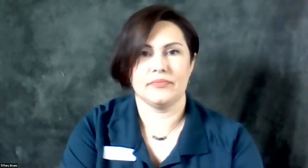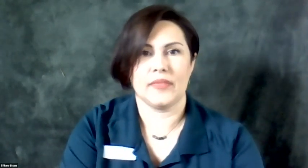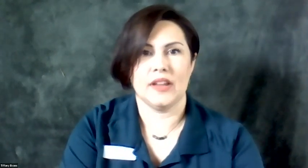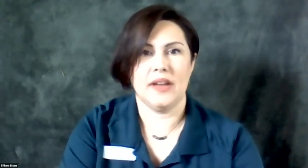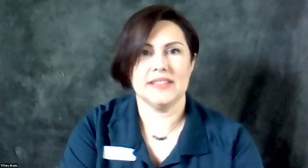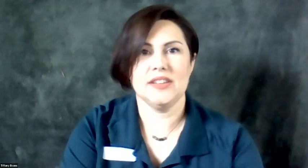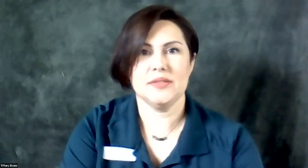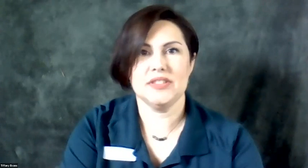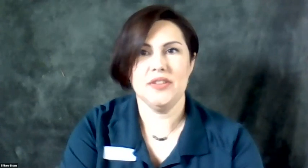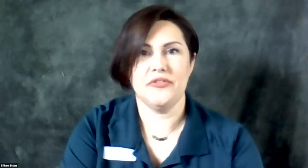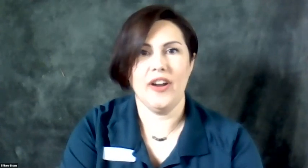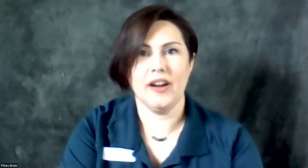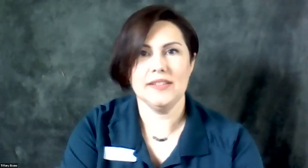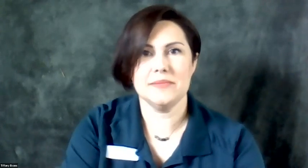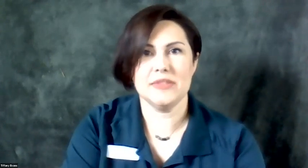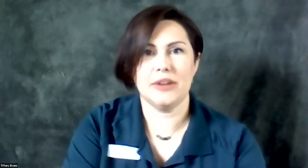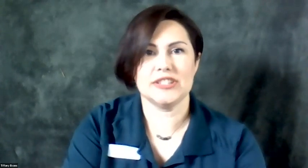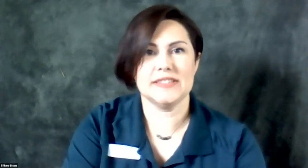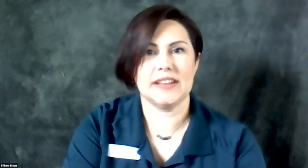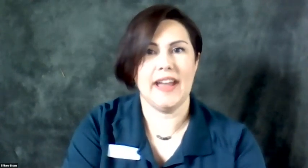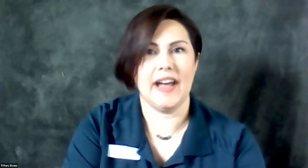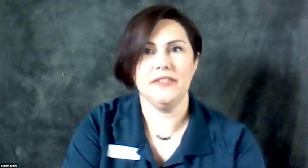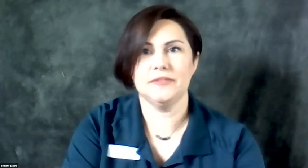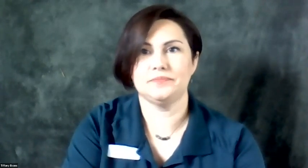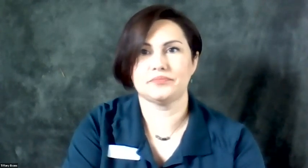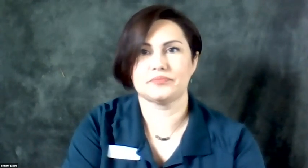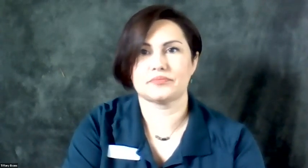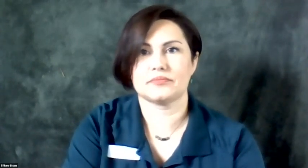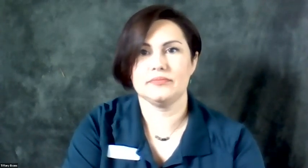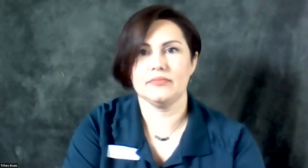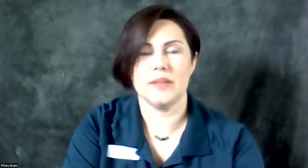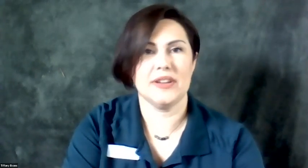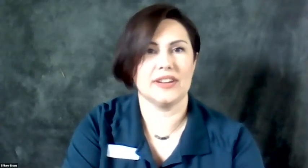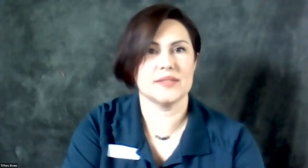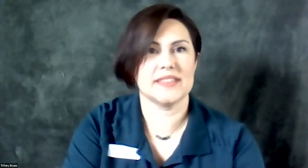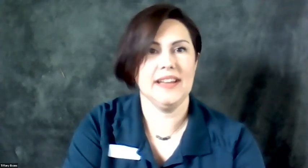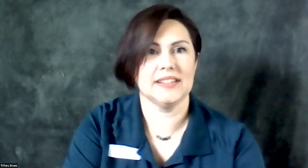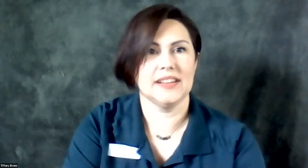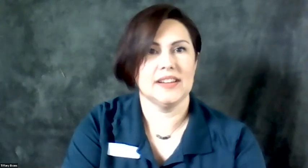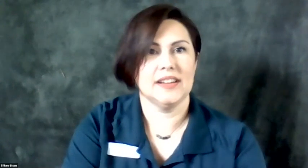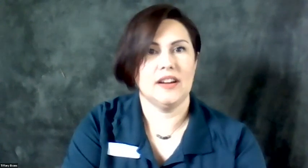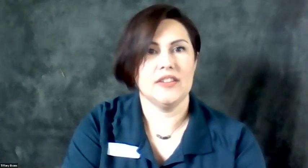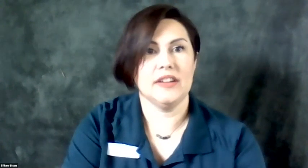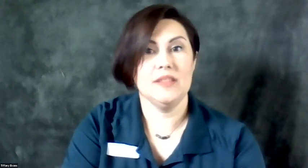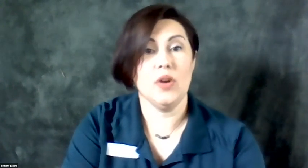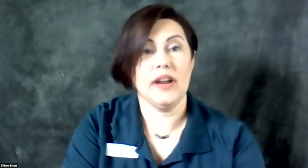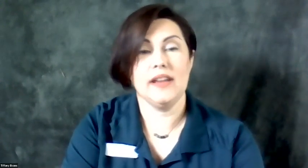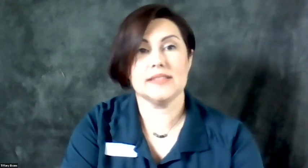Okay. So, so far, some of the questions that I have, let me go and close that. Are there any more ASL